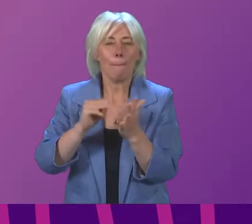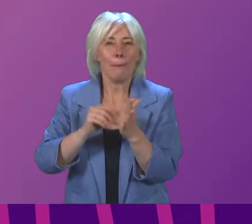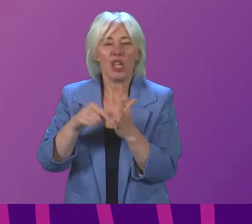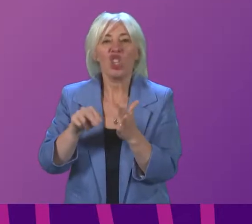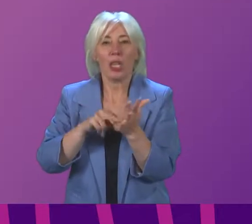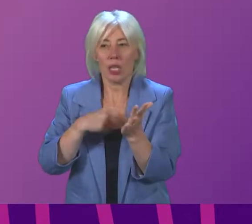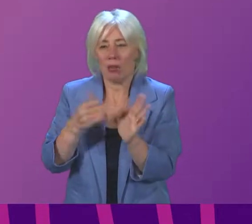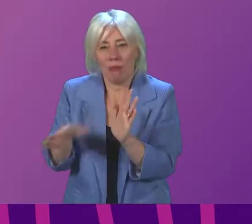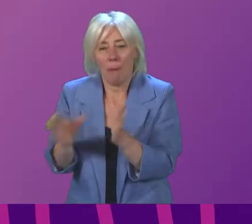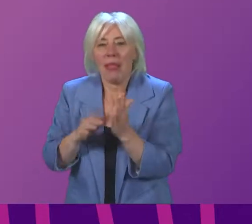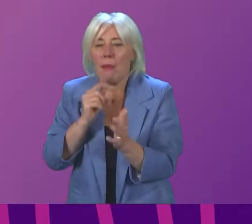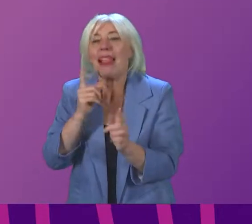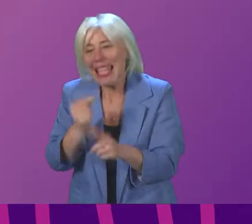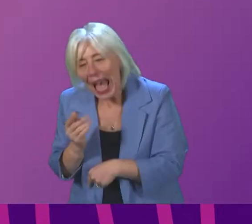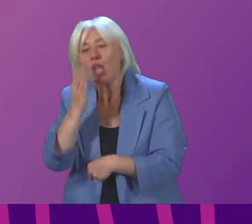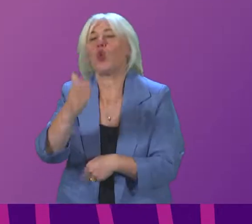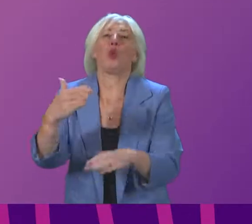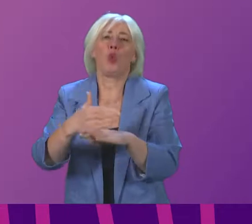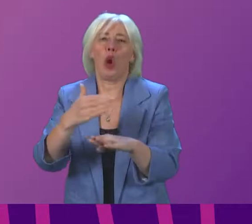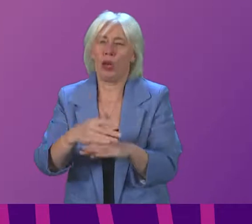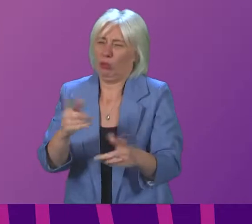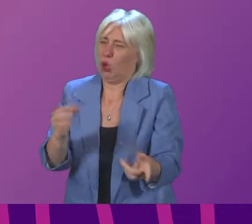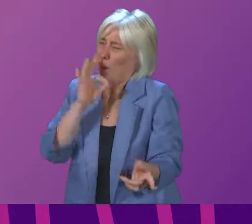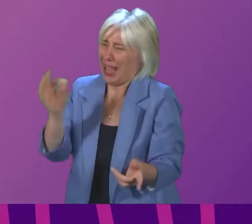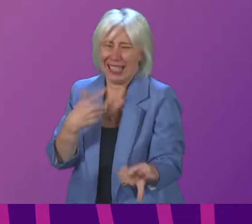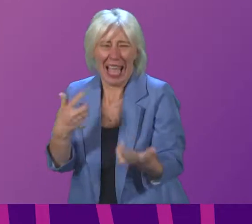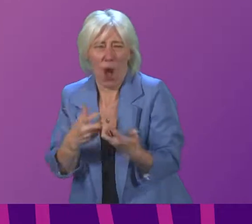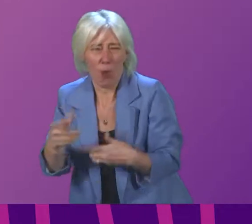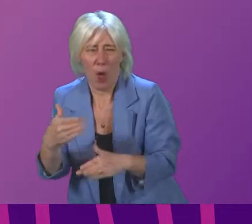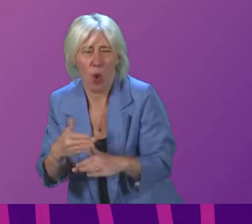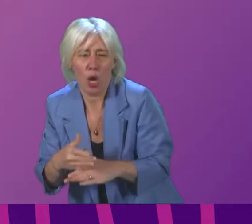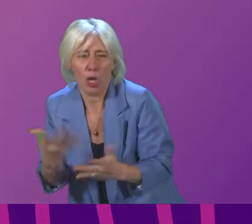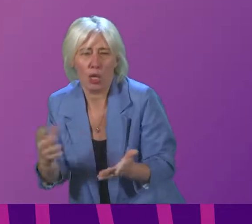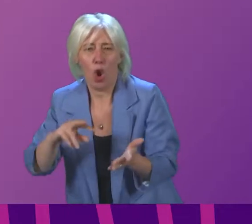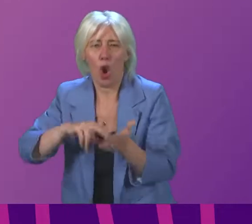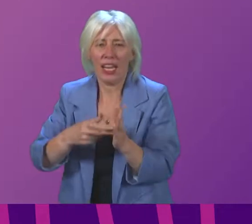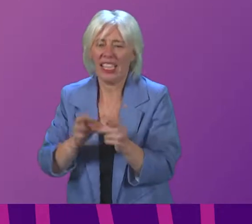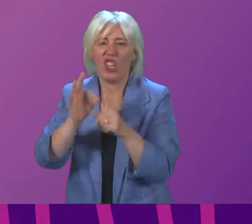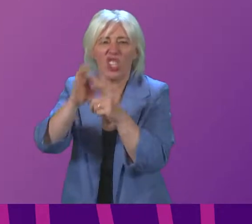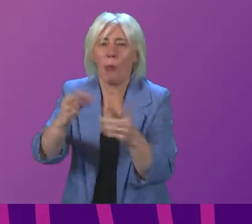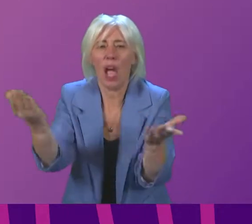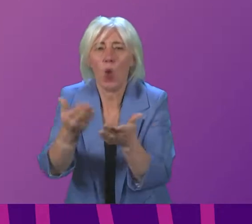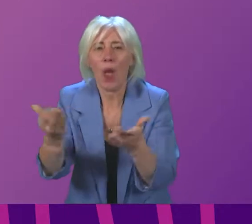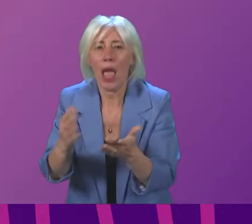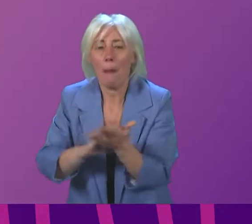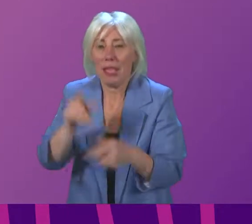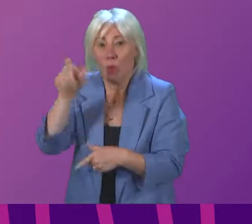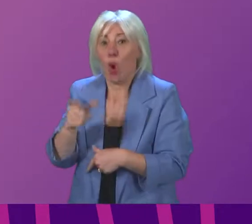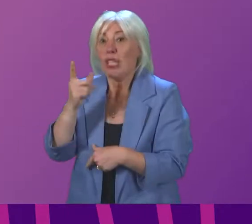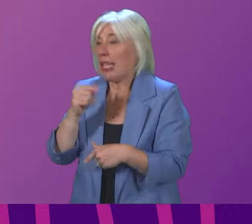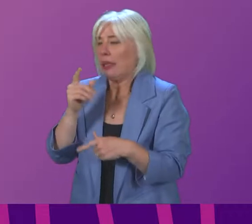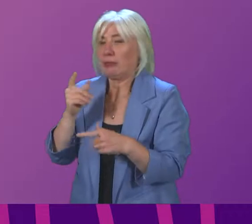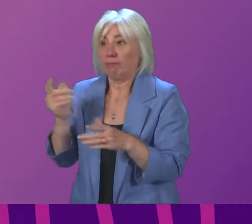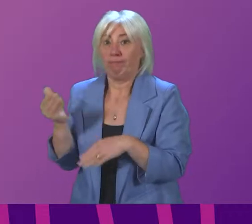So, finally, can I ask the First Minister, how is that going to work? Where will organisations apply to for an exemption? What